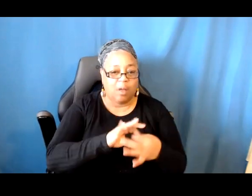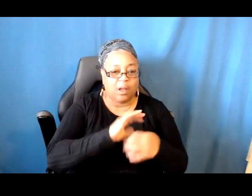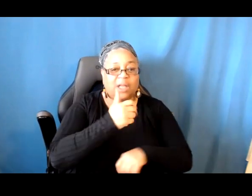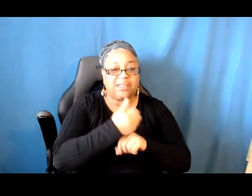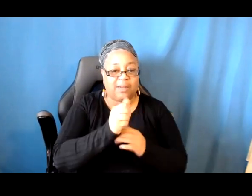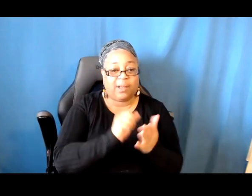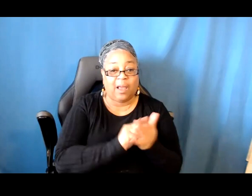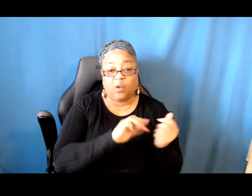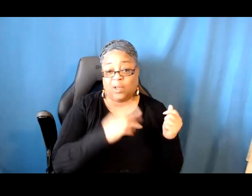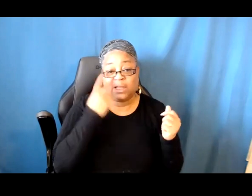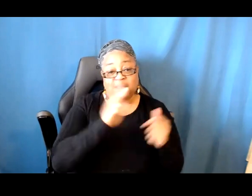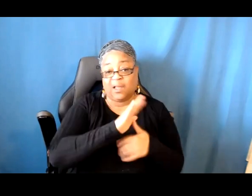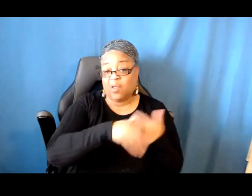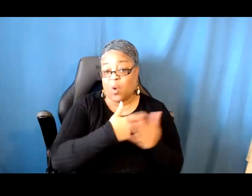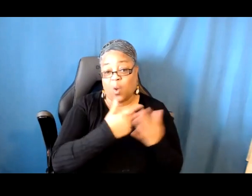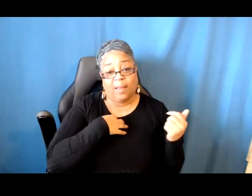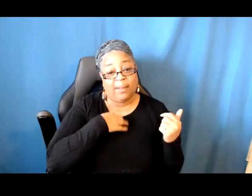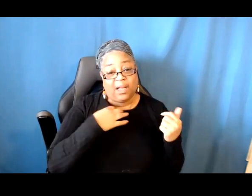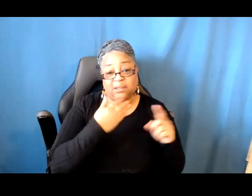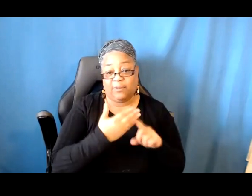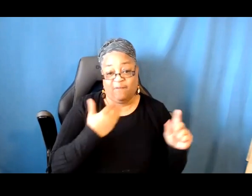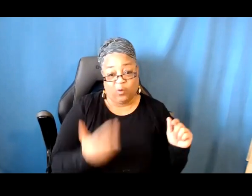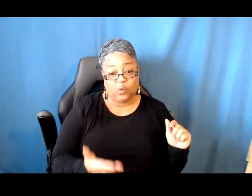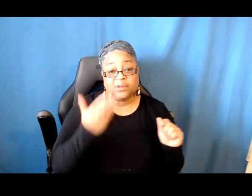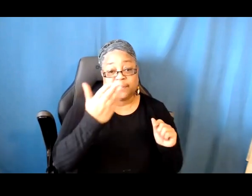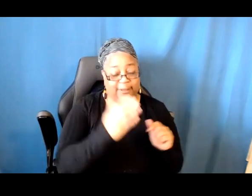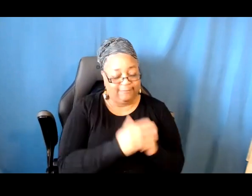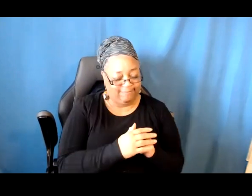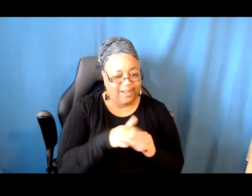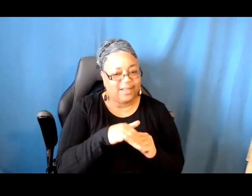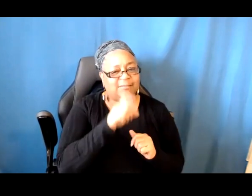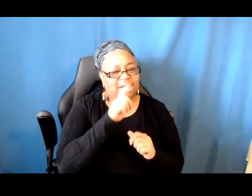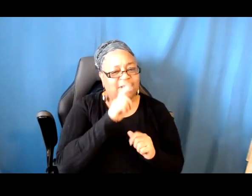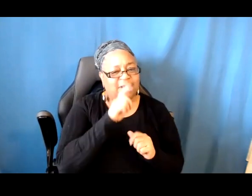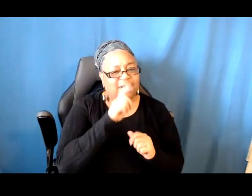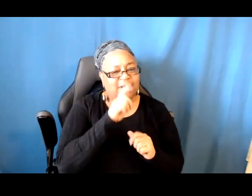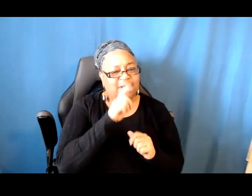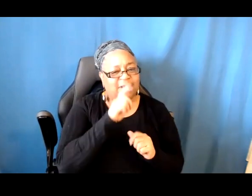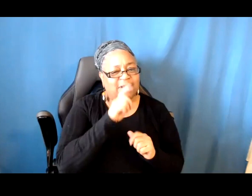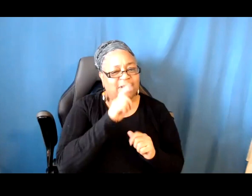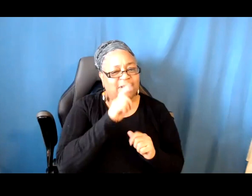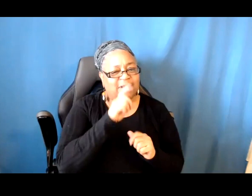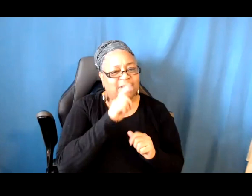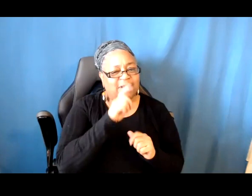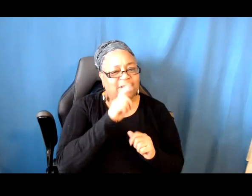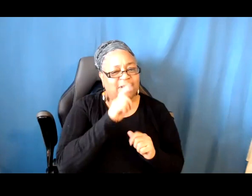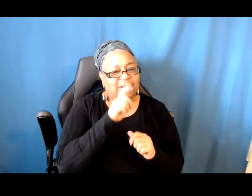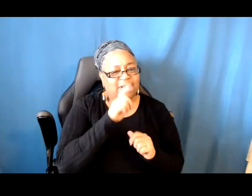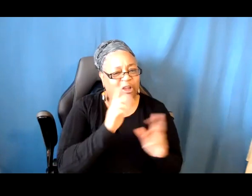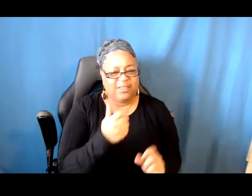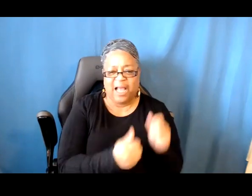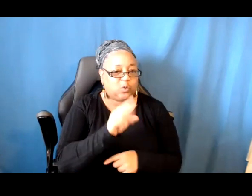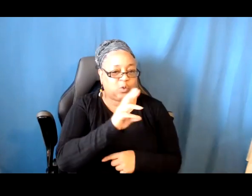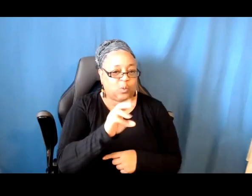see the entire thing before you submit it. So I really encourage anyone interested in applying to log in right